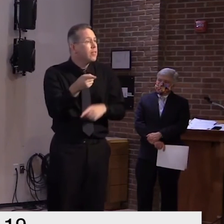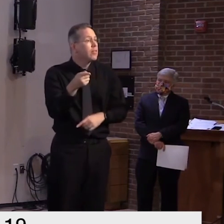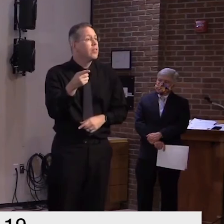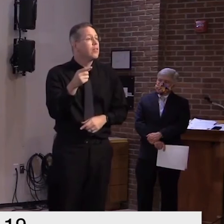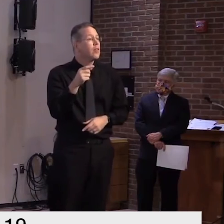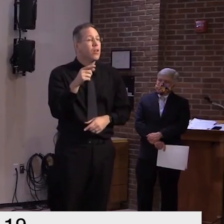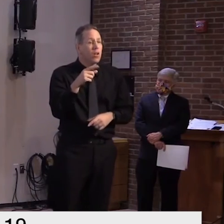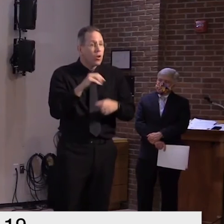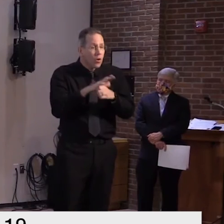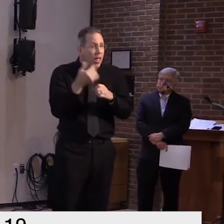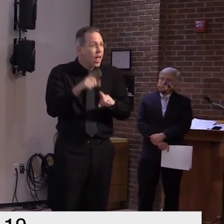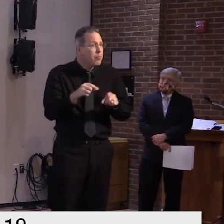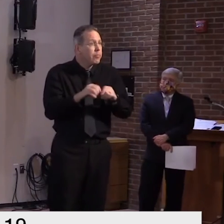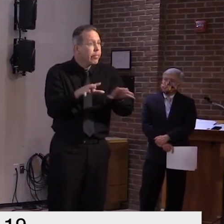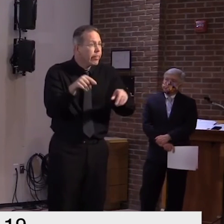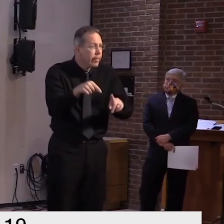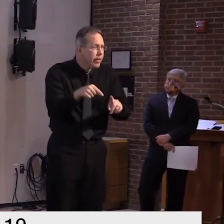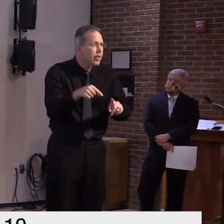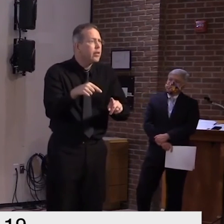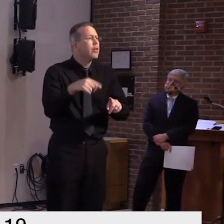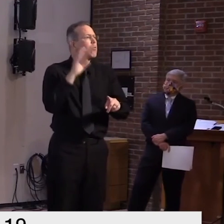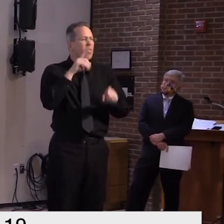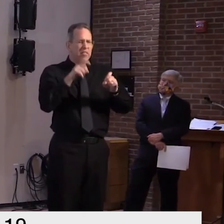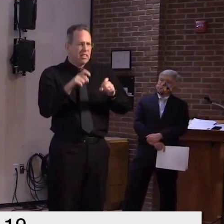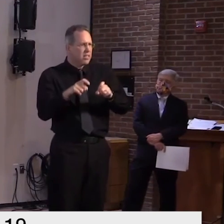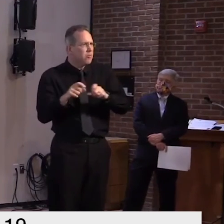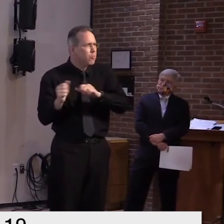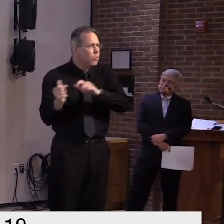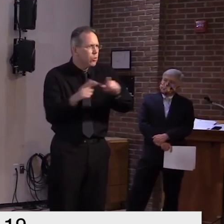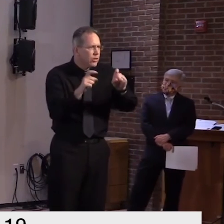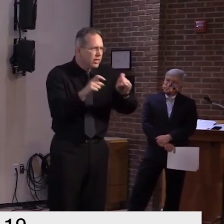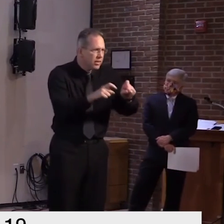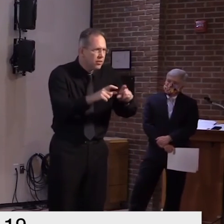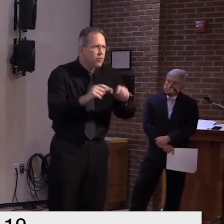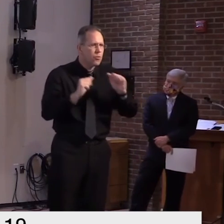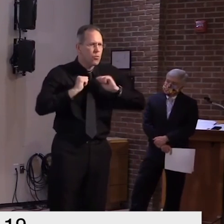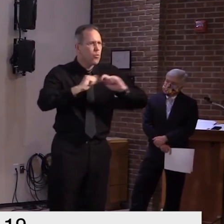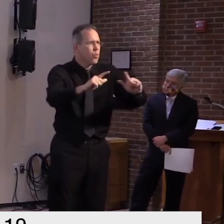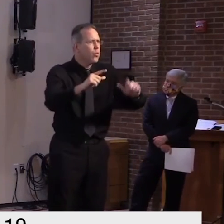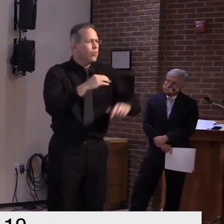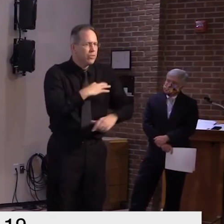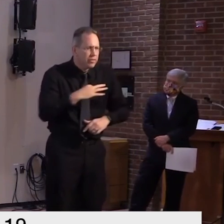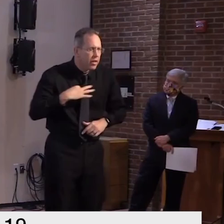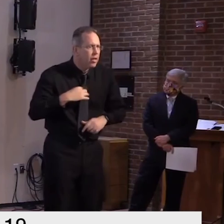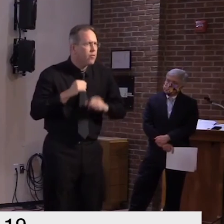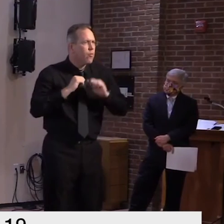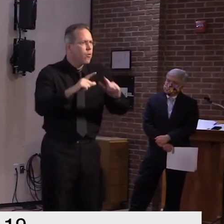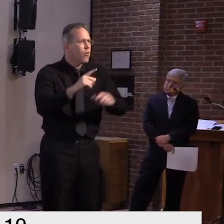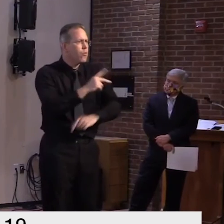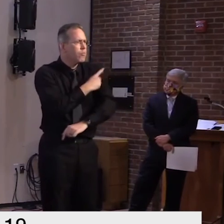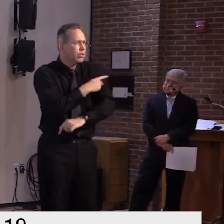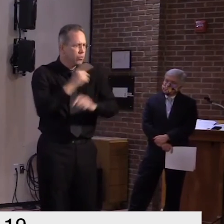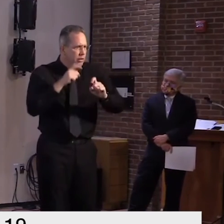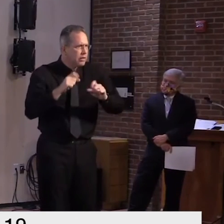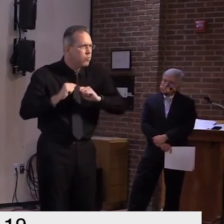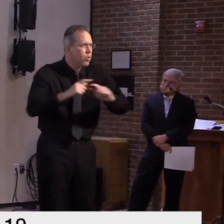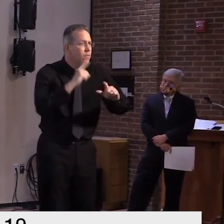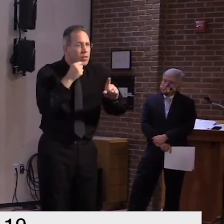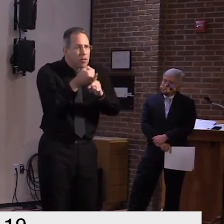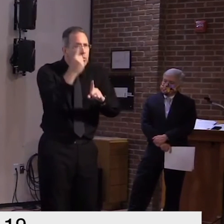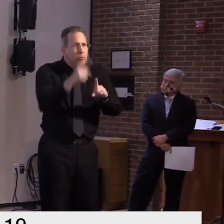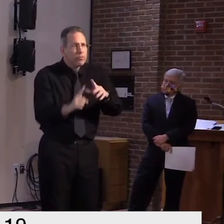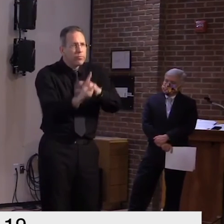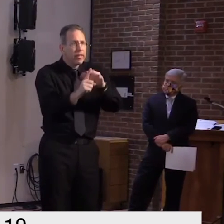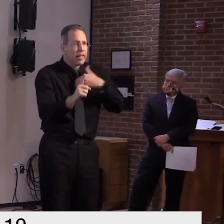14 day period again enabling us to cohort patients and cohort staff in appropriate ways so